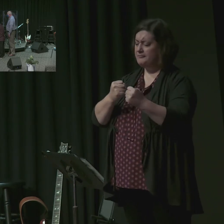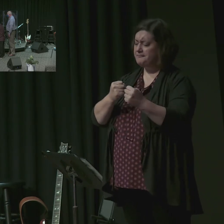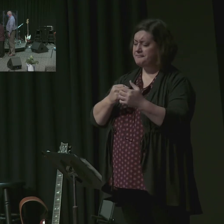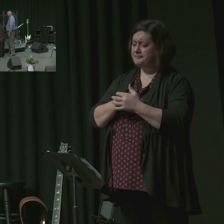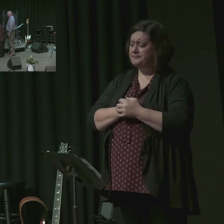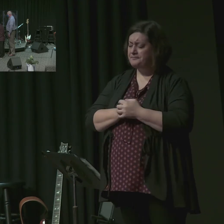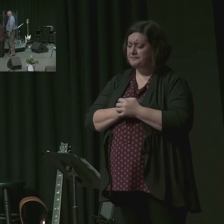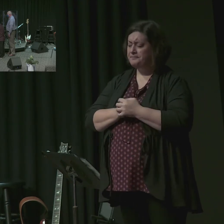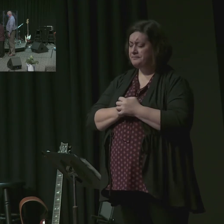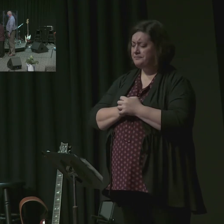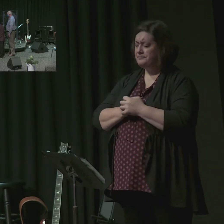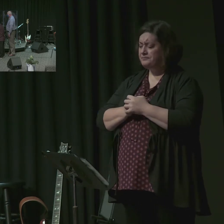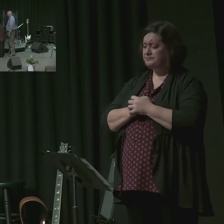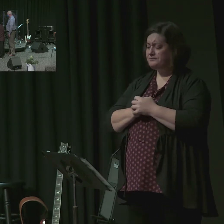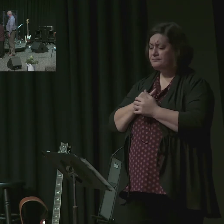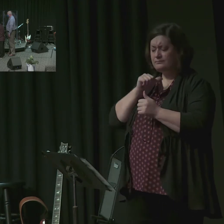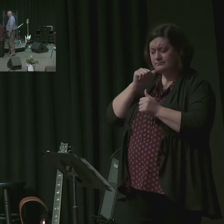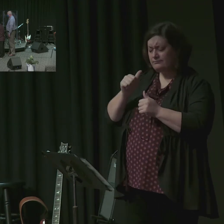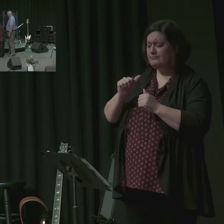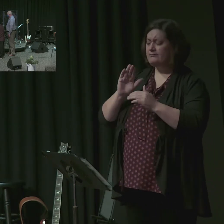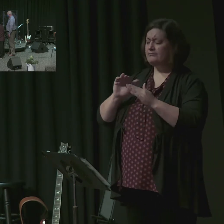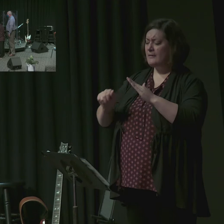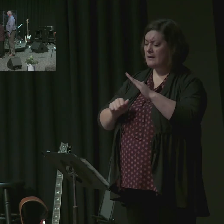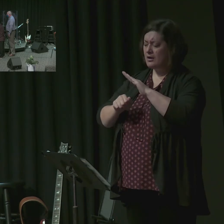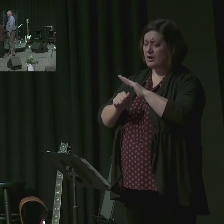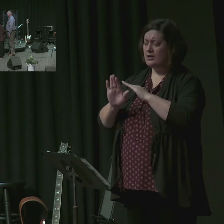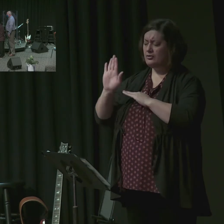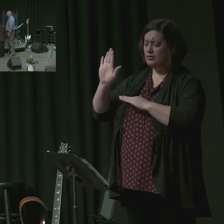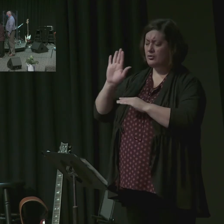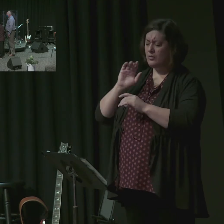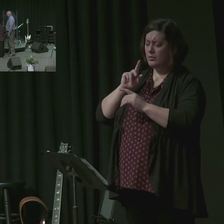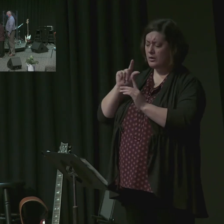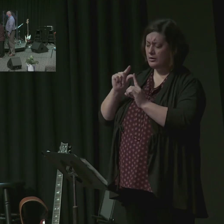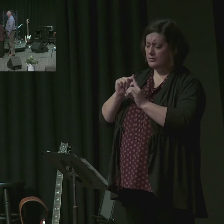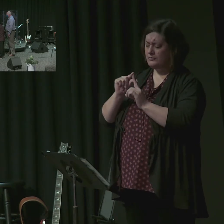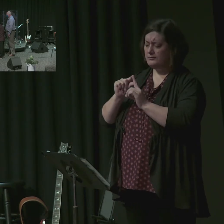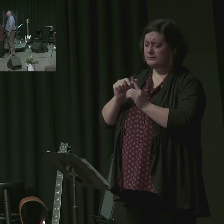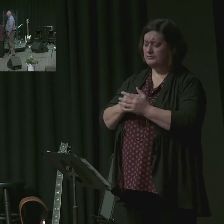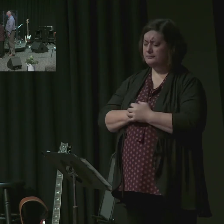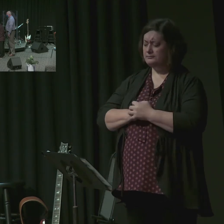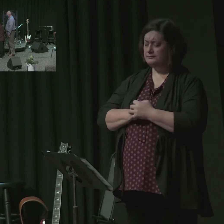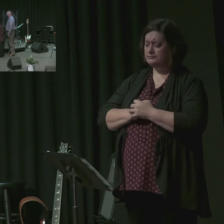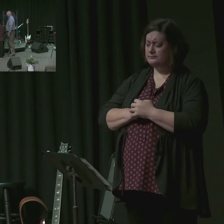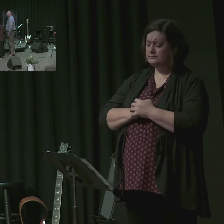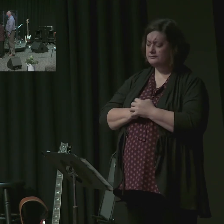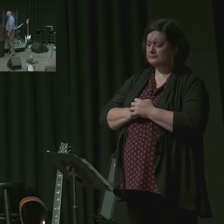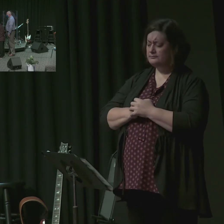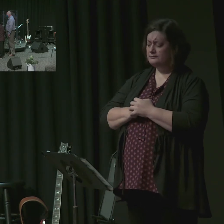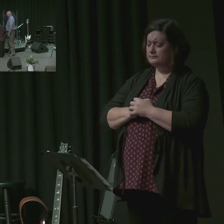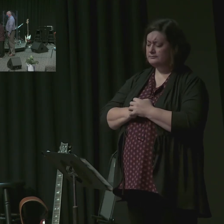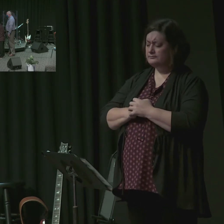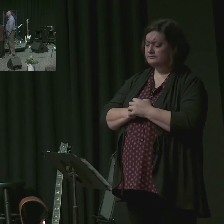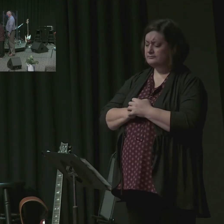or in a way that's not under your Word. Keep him aligned to your Word, Father,